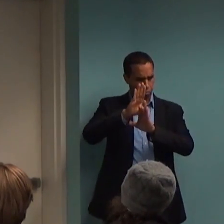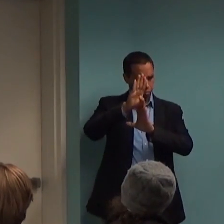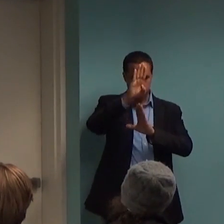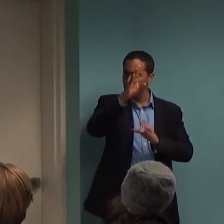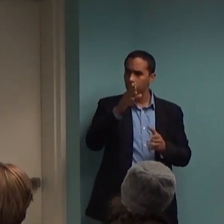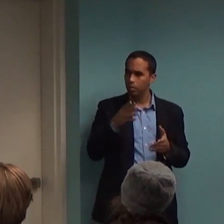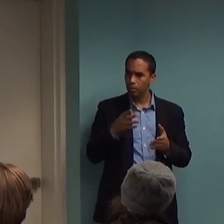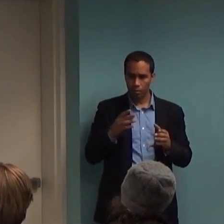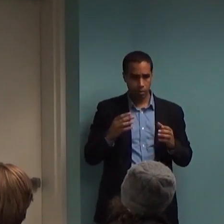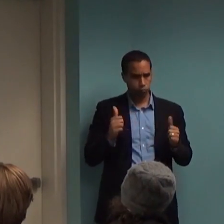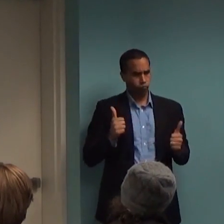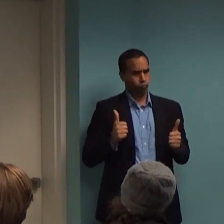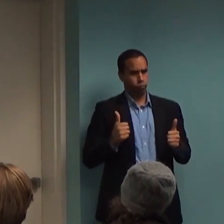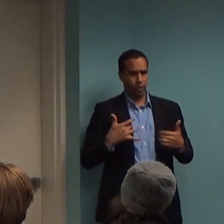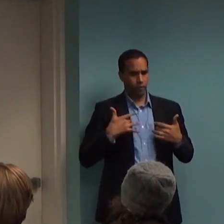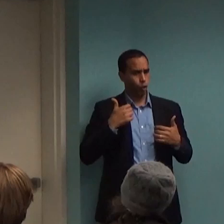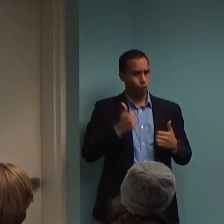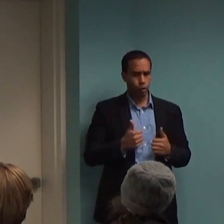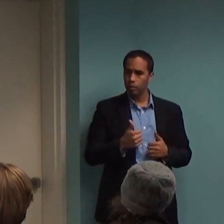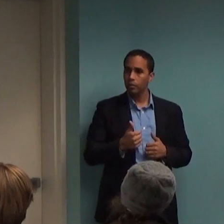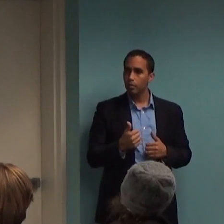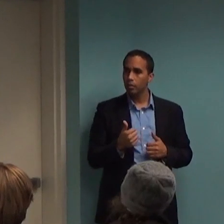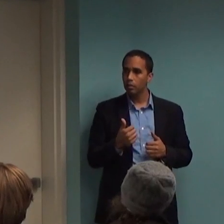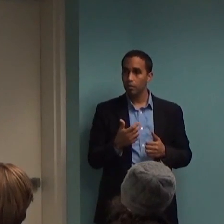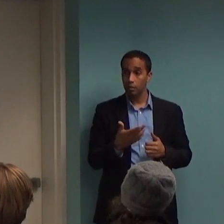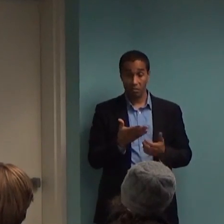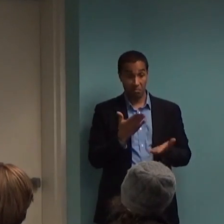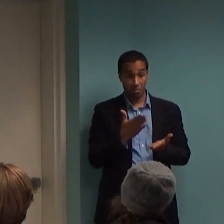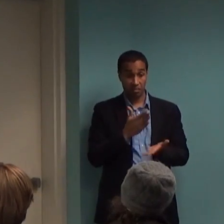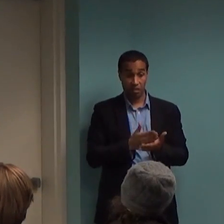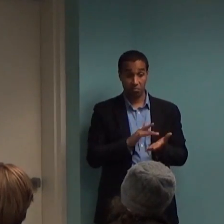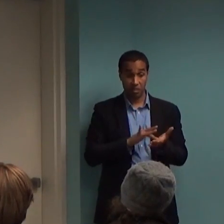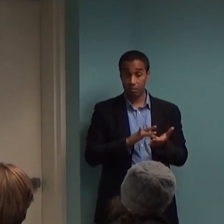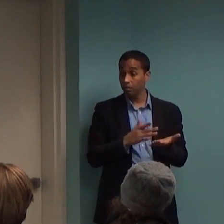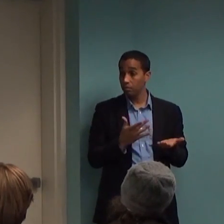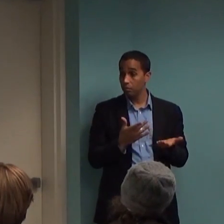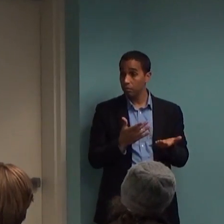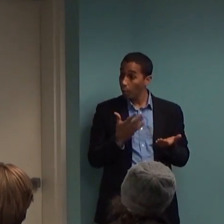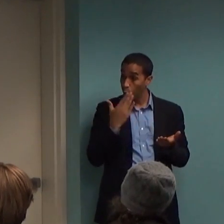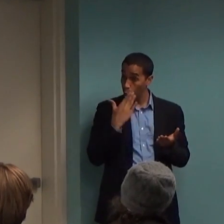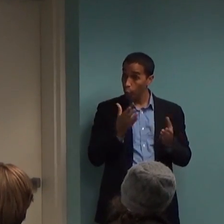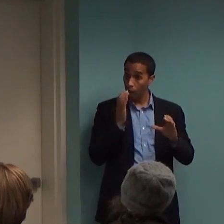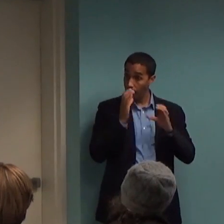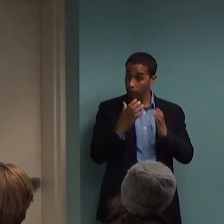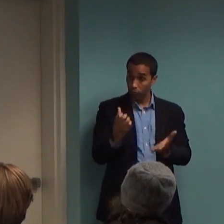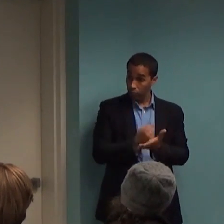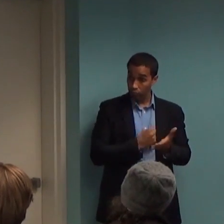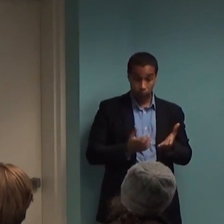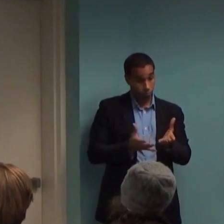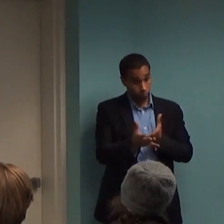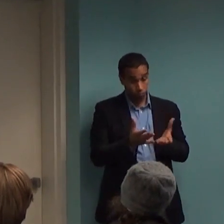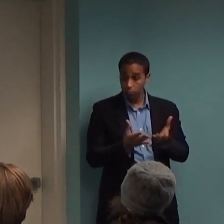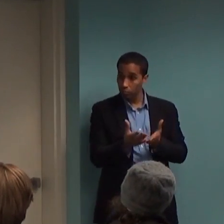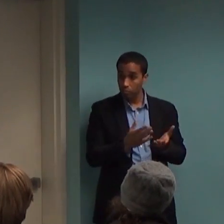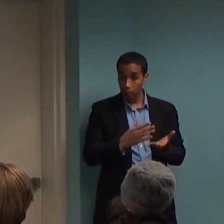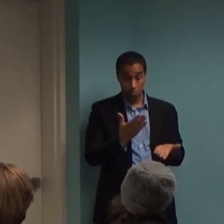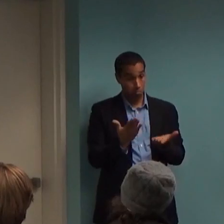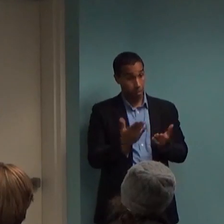it's worth having the discussion about maybe discontinuation. And that's a great conversation to have. You know, when you get to that point, that's beautiful. You know, that's like the